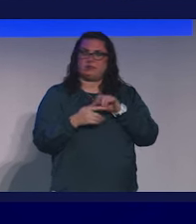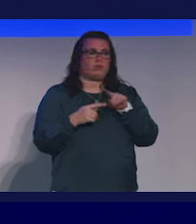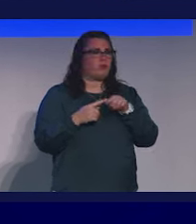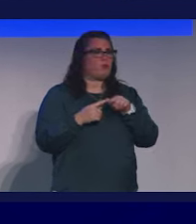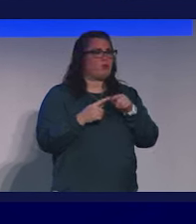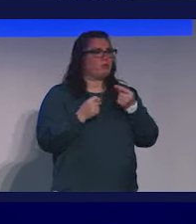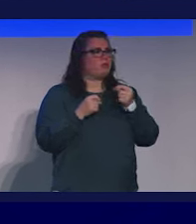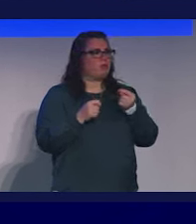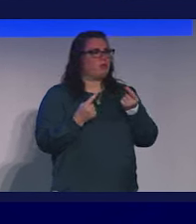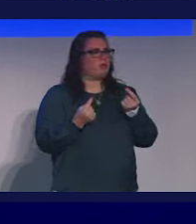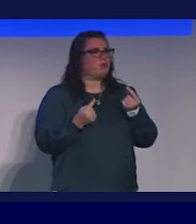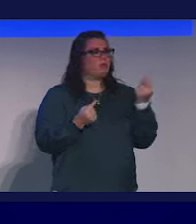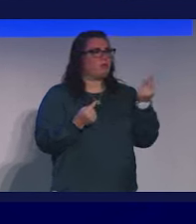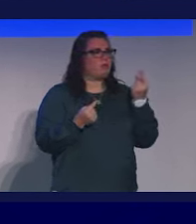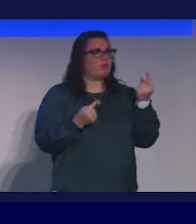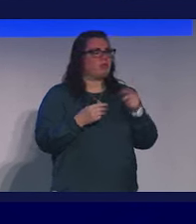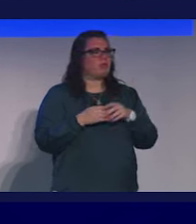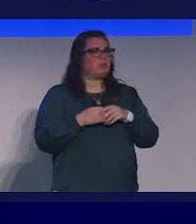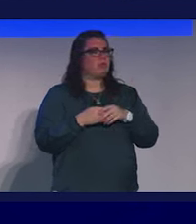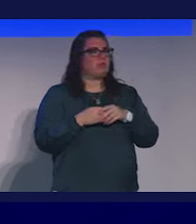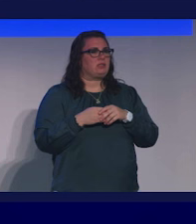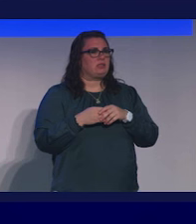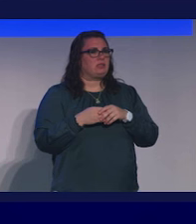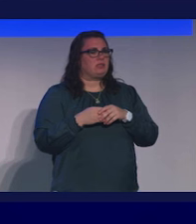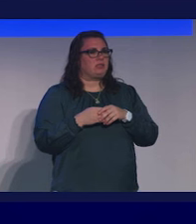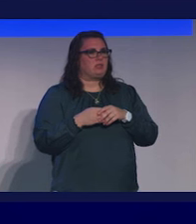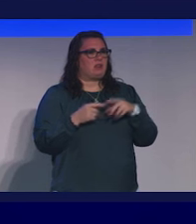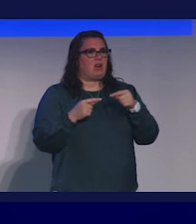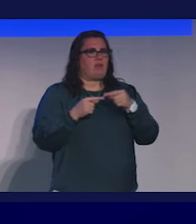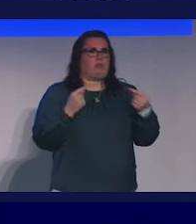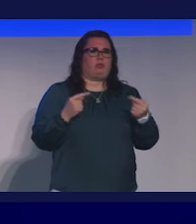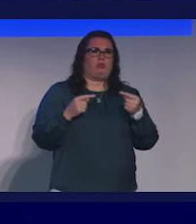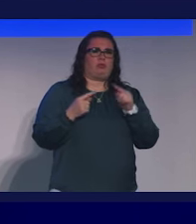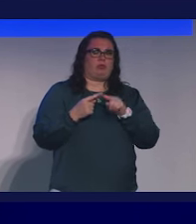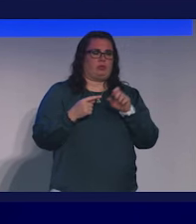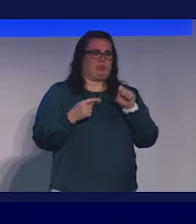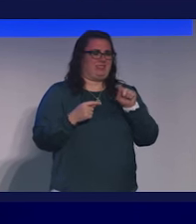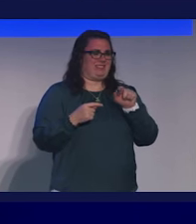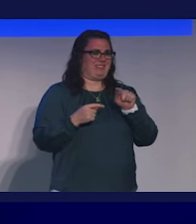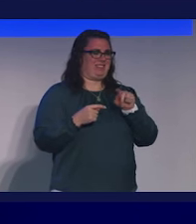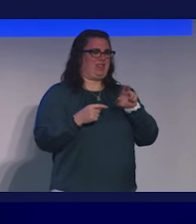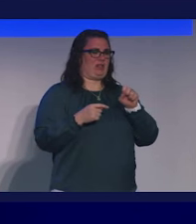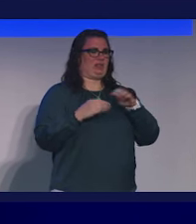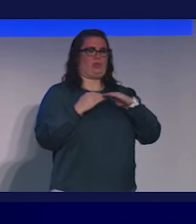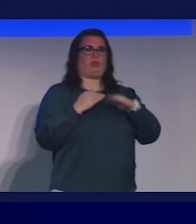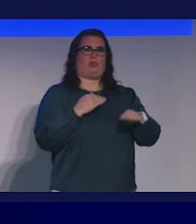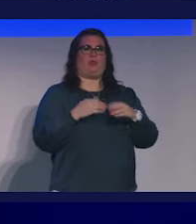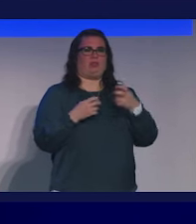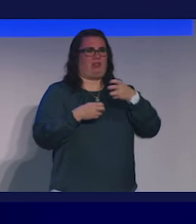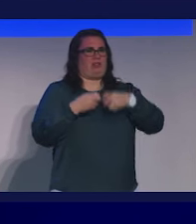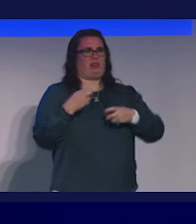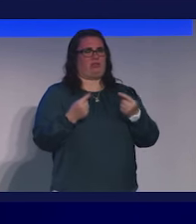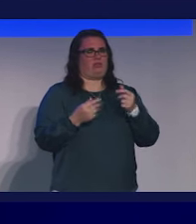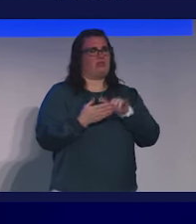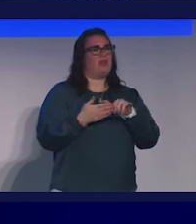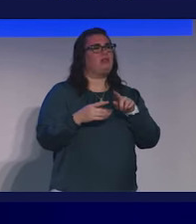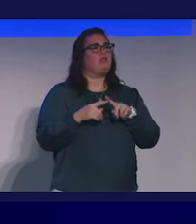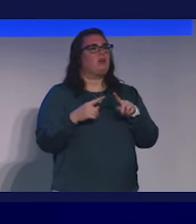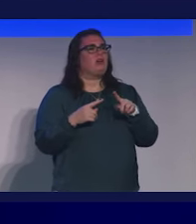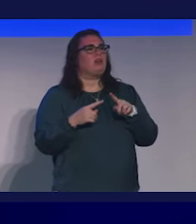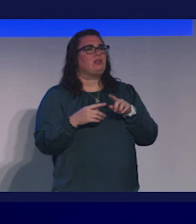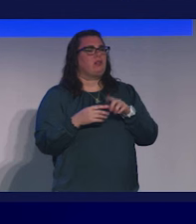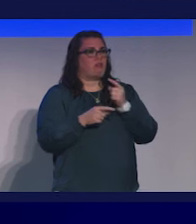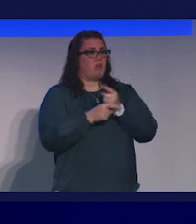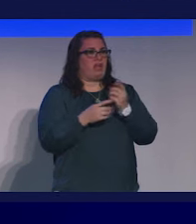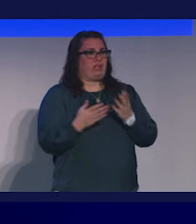are trying to do something that is so diametrically opposed to the status quo, that that's a hard thing to do. But it's also the right thing